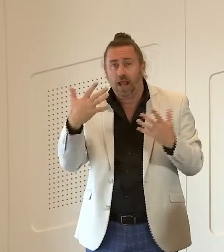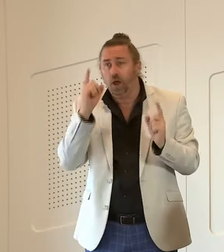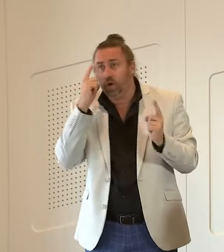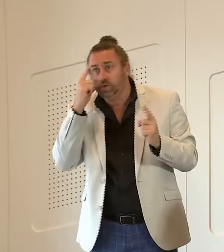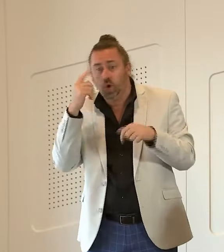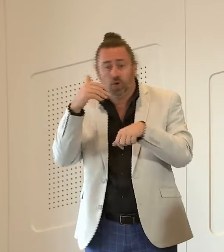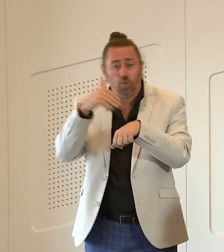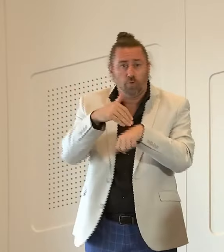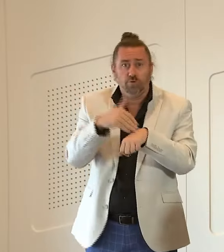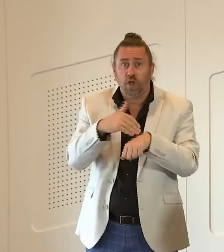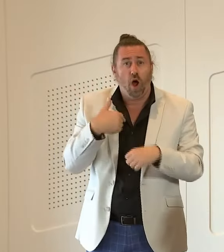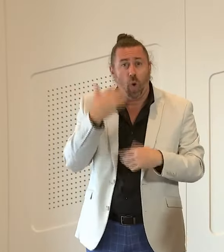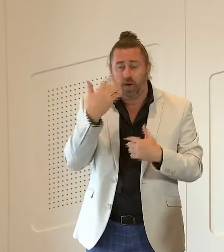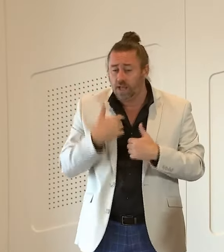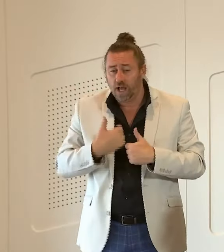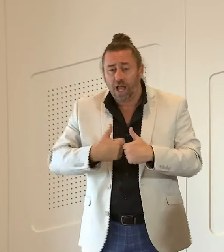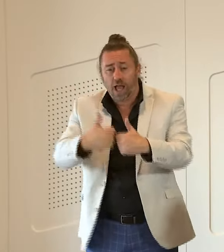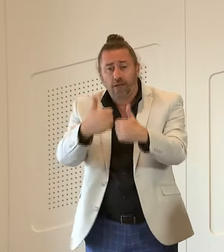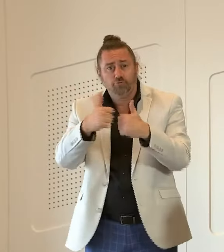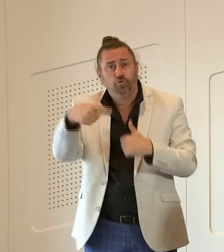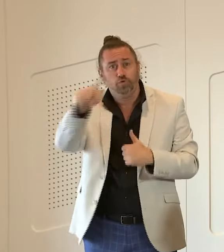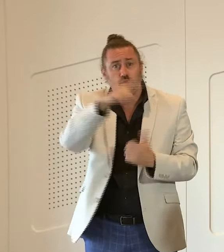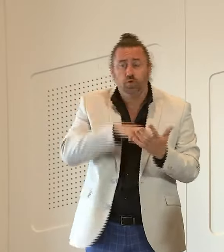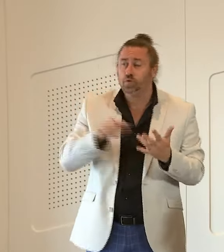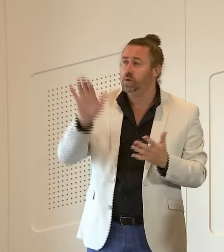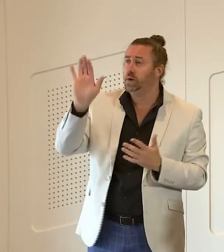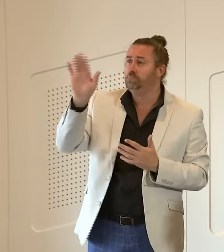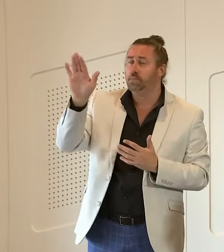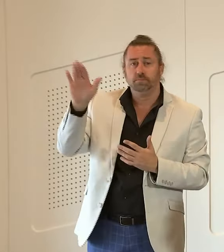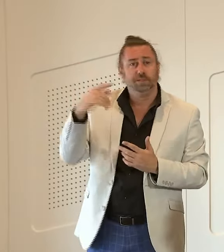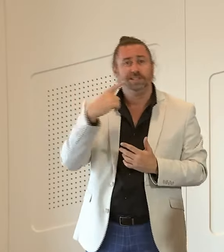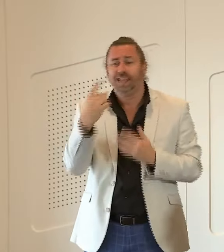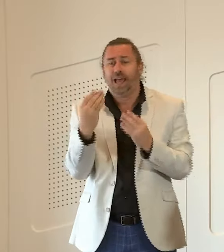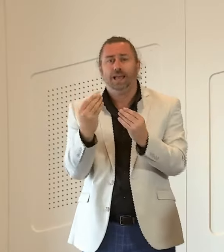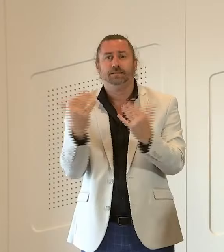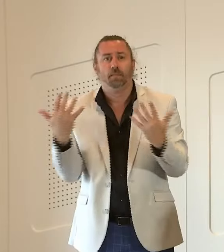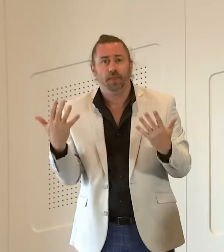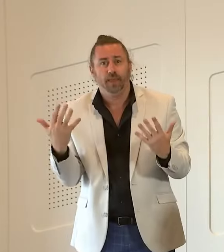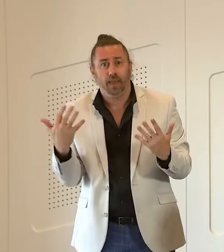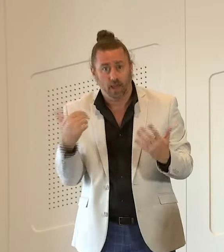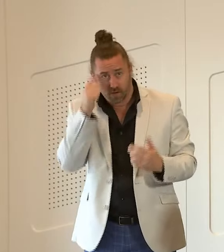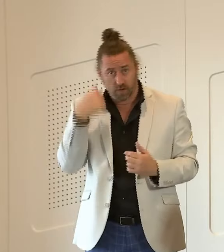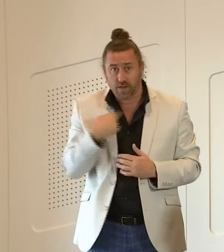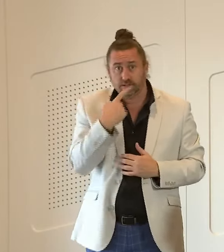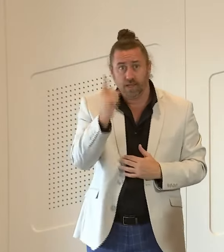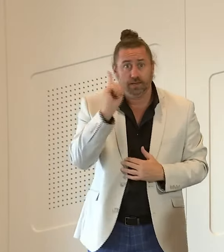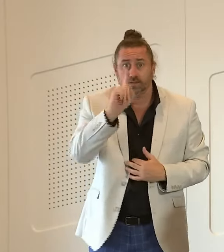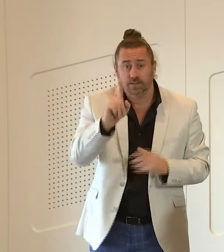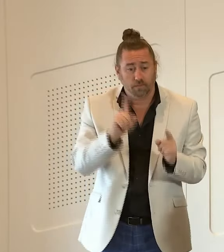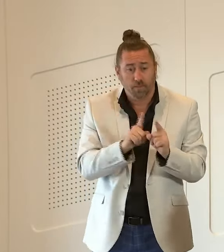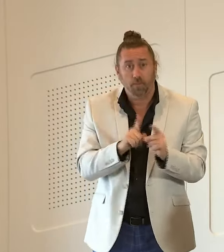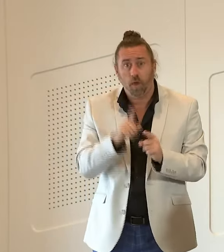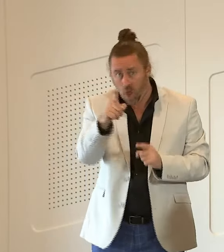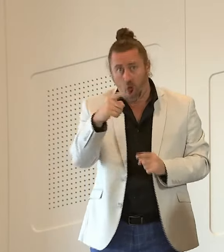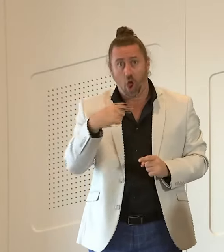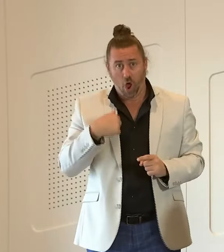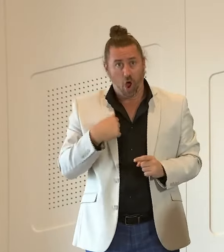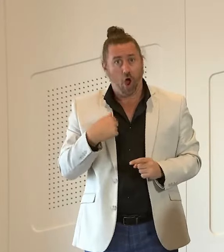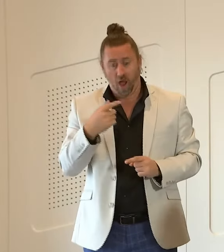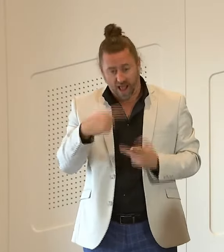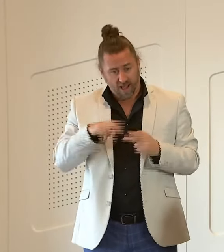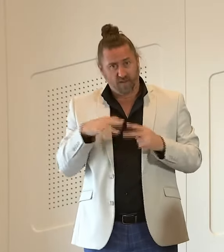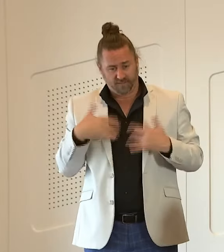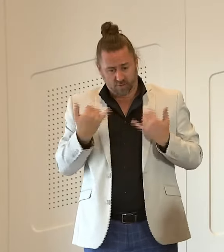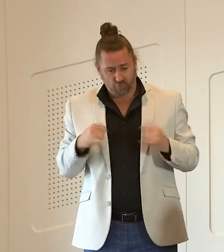i encourage our public servants to to come forward and and and give frank advice to government i expect nothing